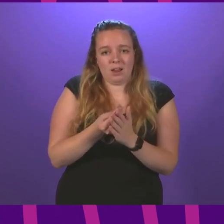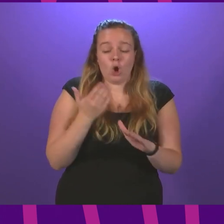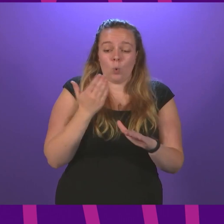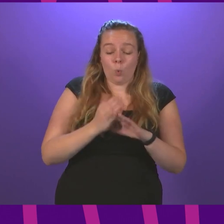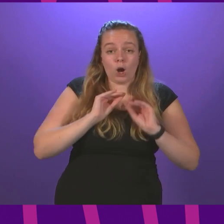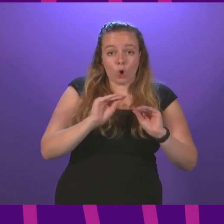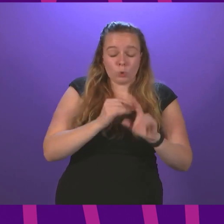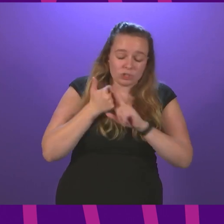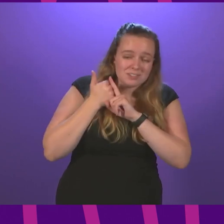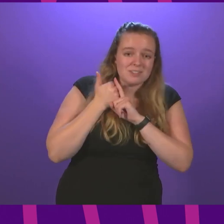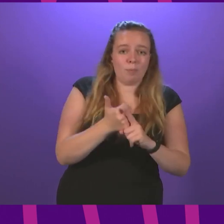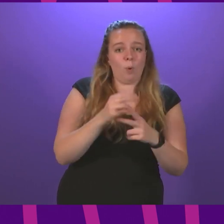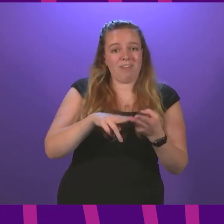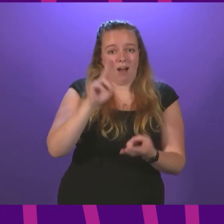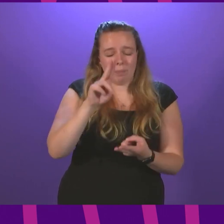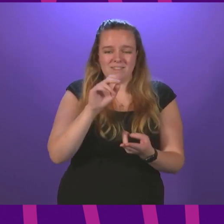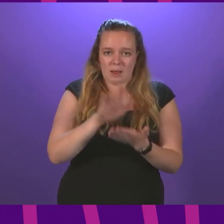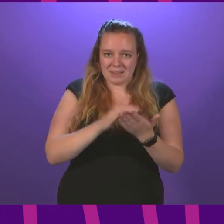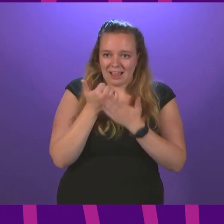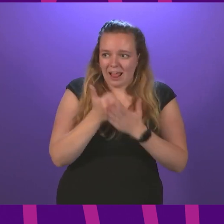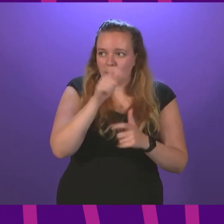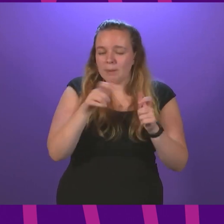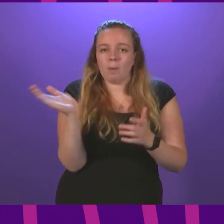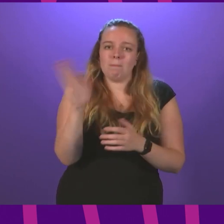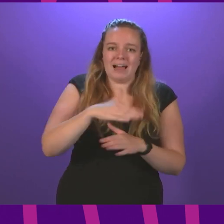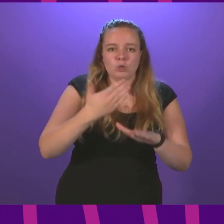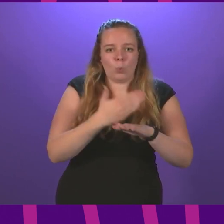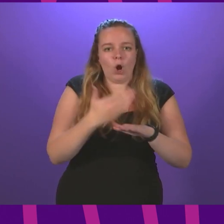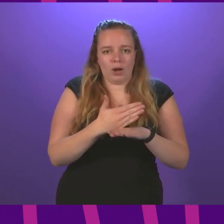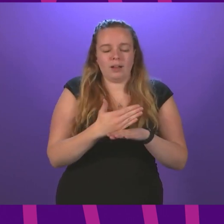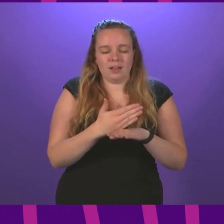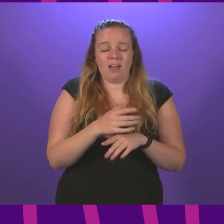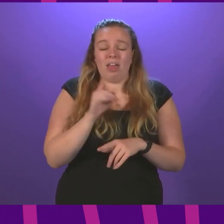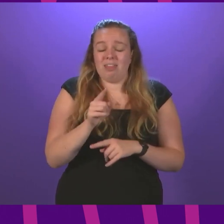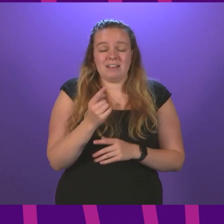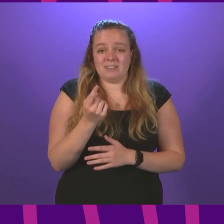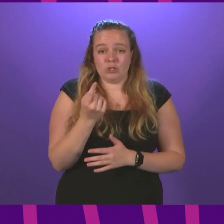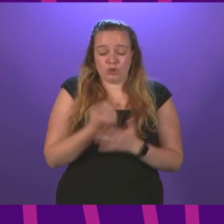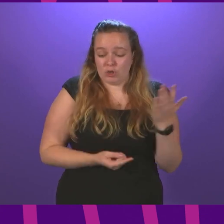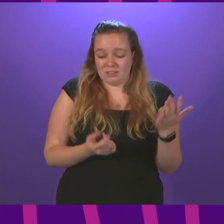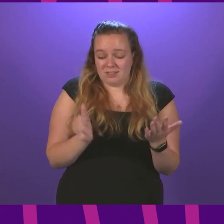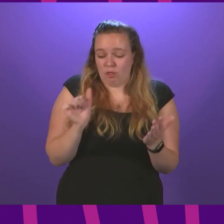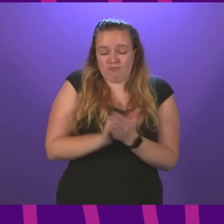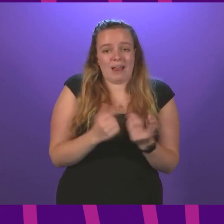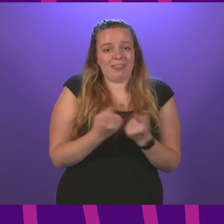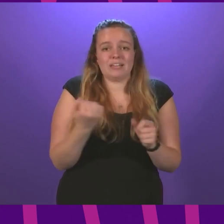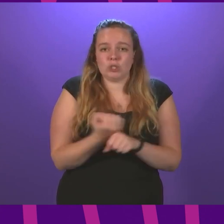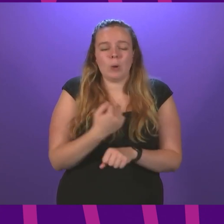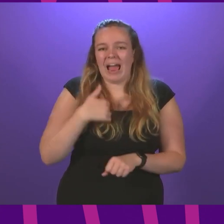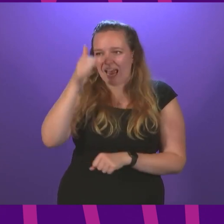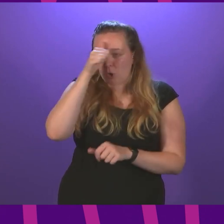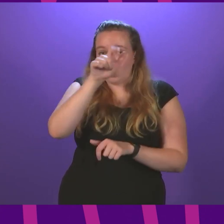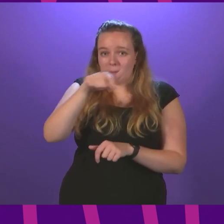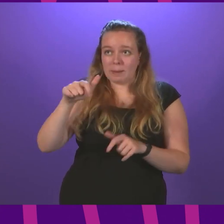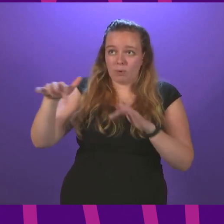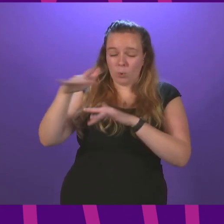coaches support this uplift. It will help people back into work. This is just the right thing to do. I know there are people